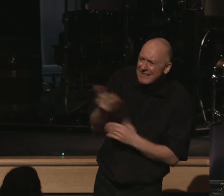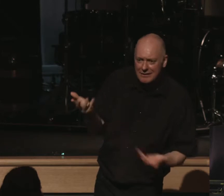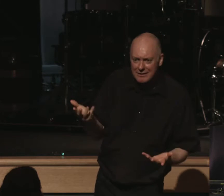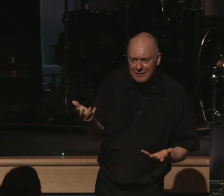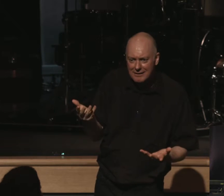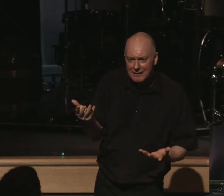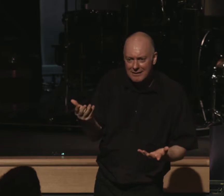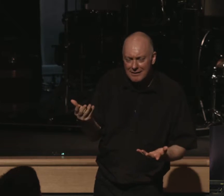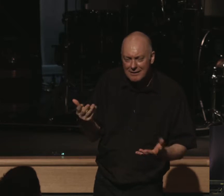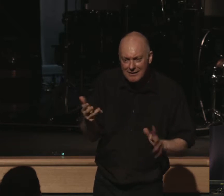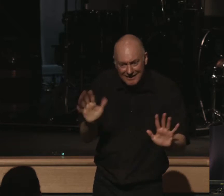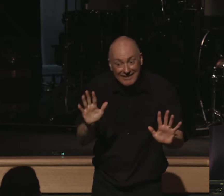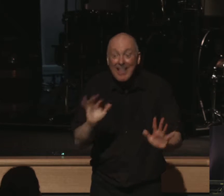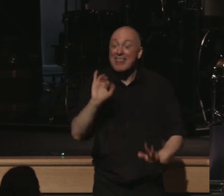I realize I treat the Lord like this too.